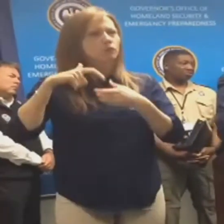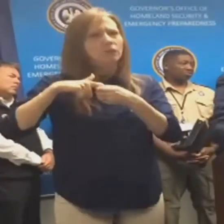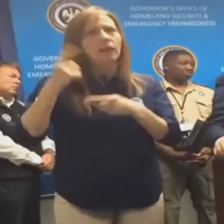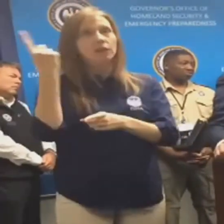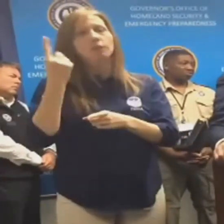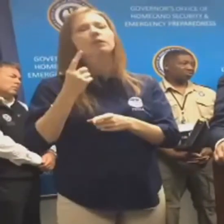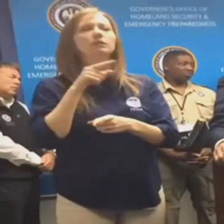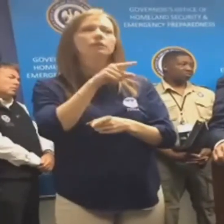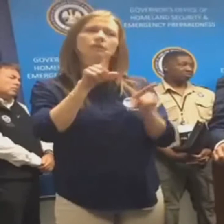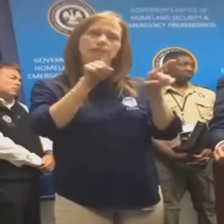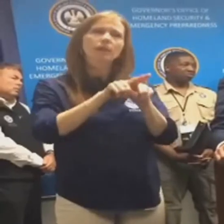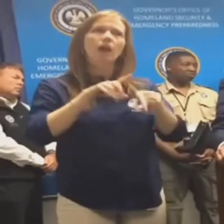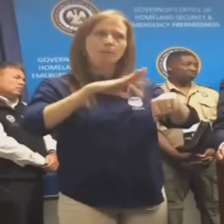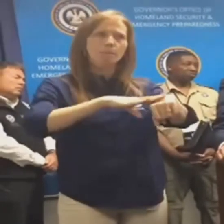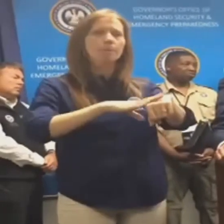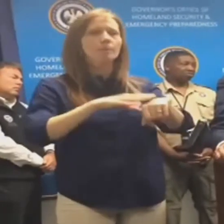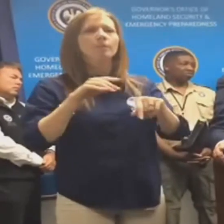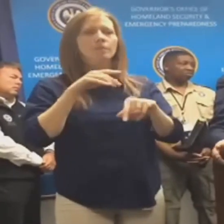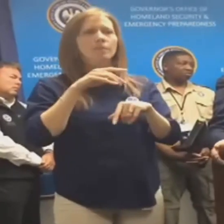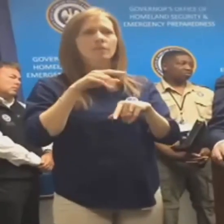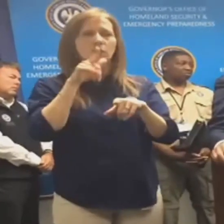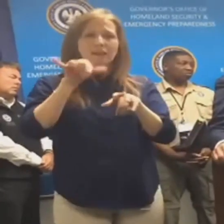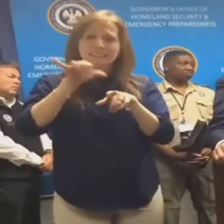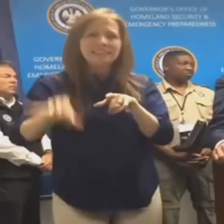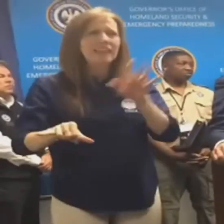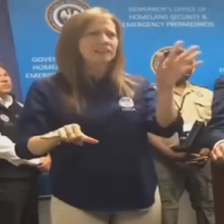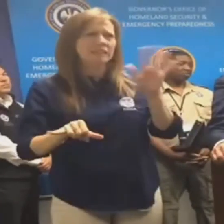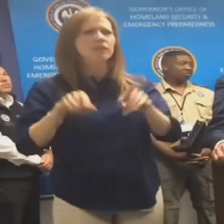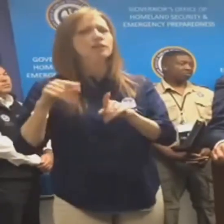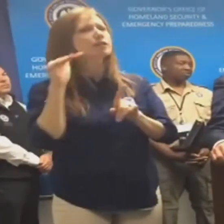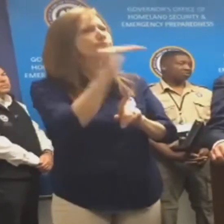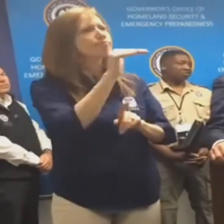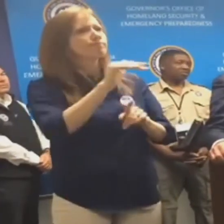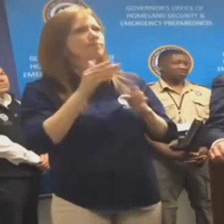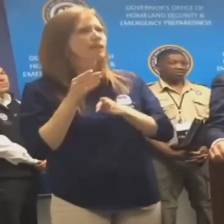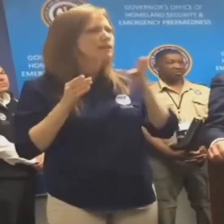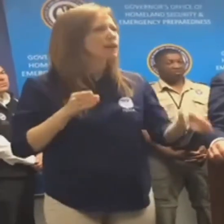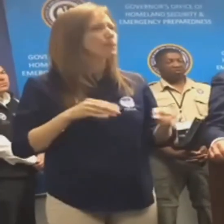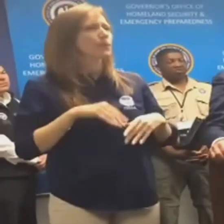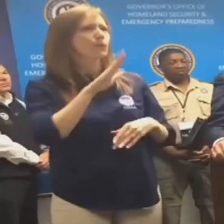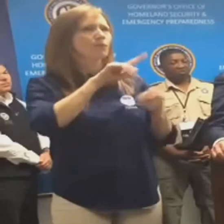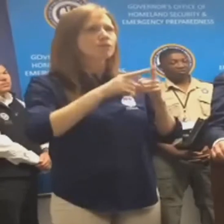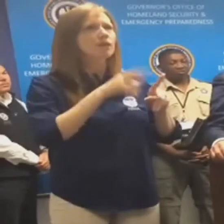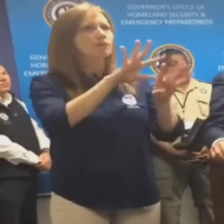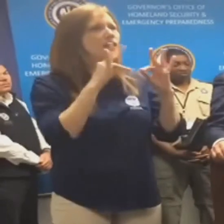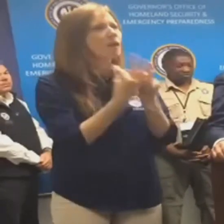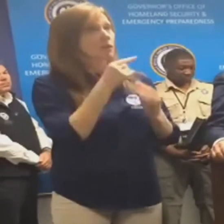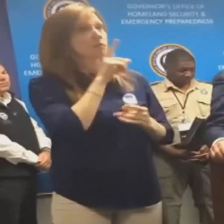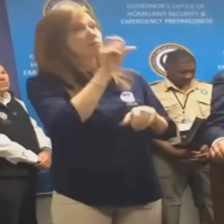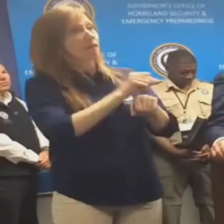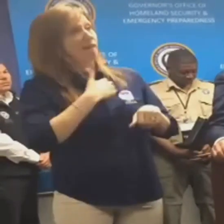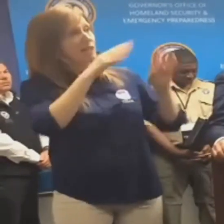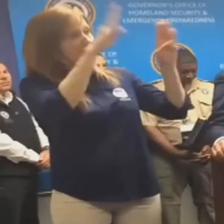a home that is not obviously a trailer or a mobile home, that they should take advantage of that. And